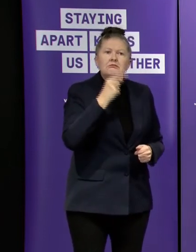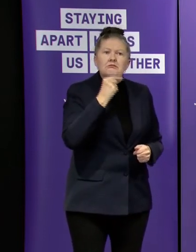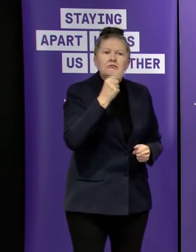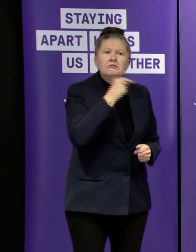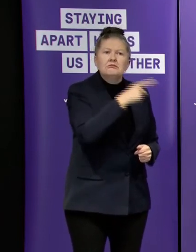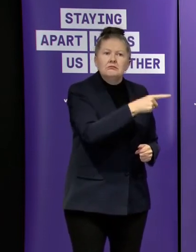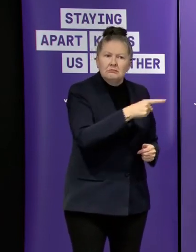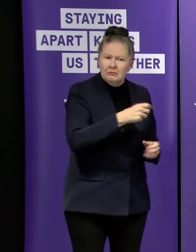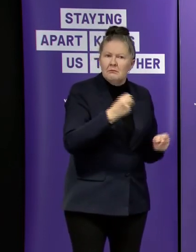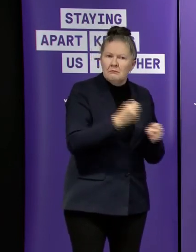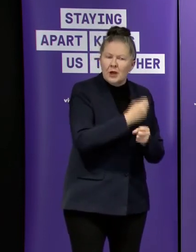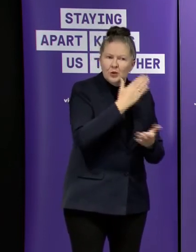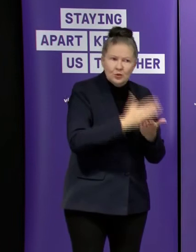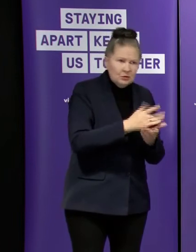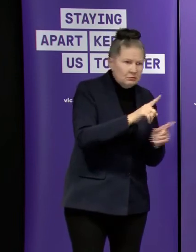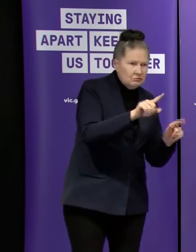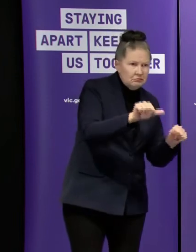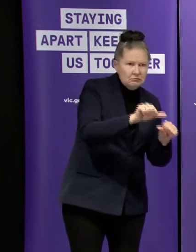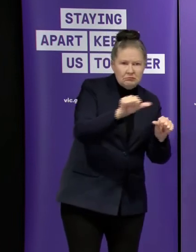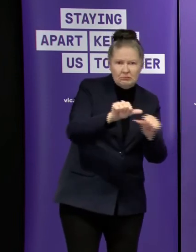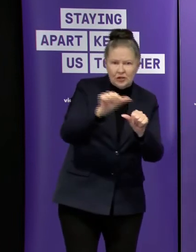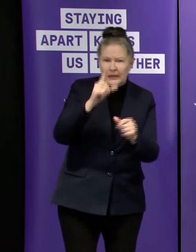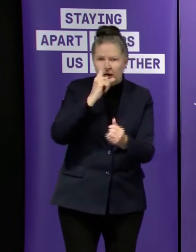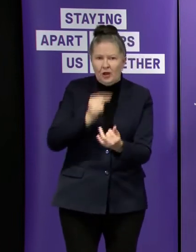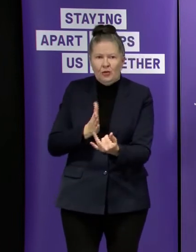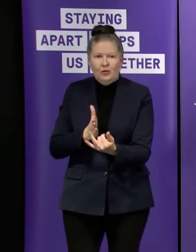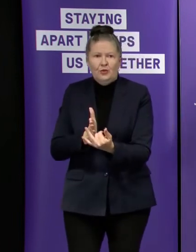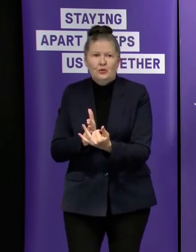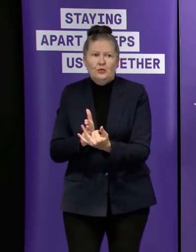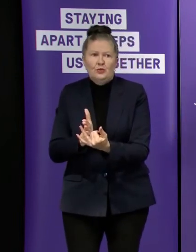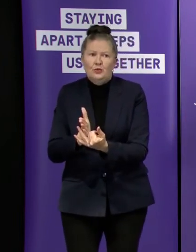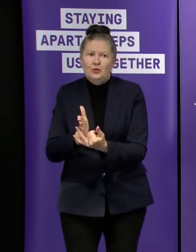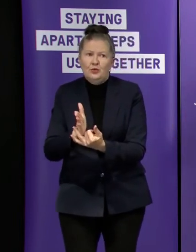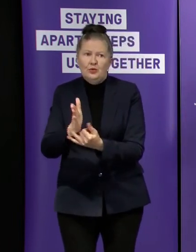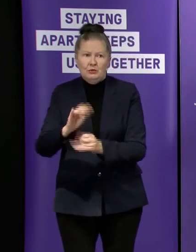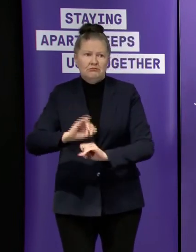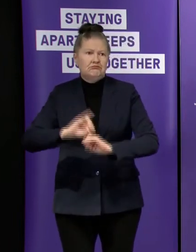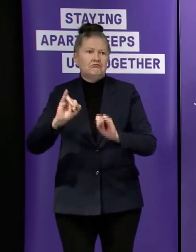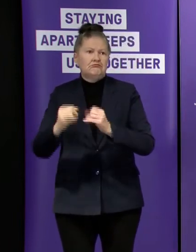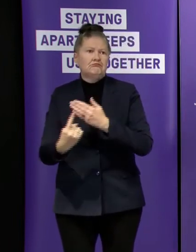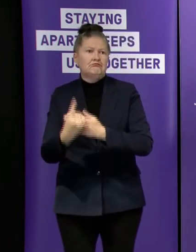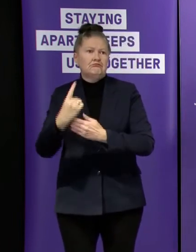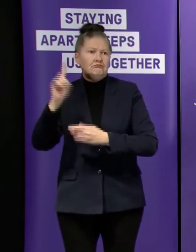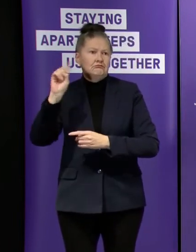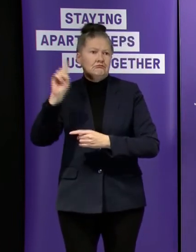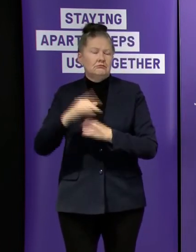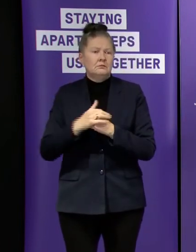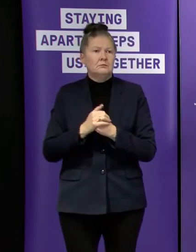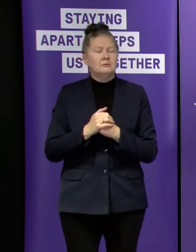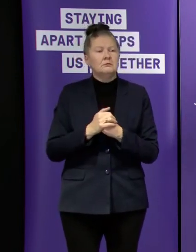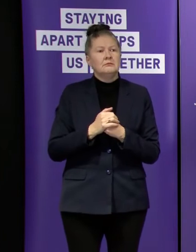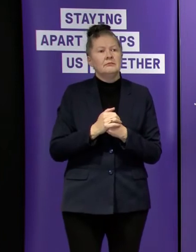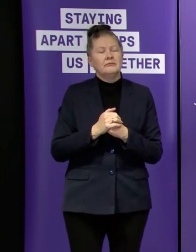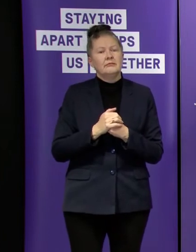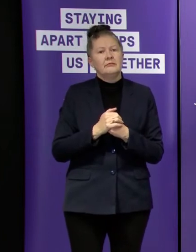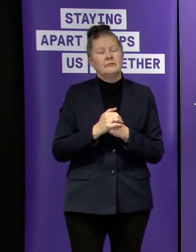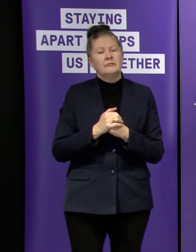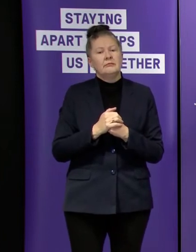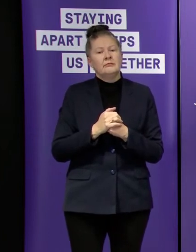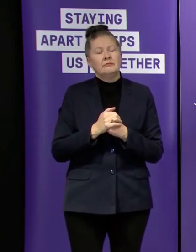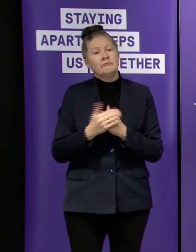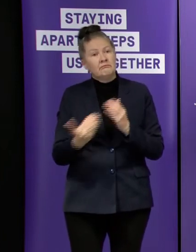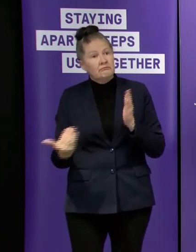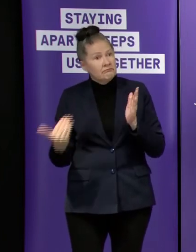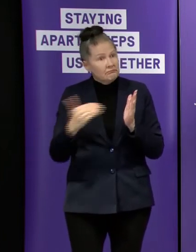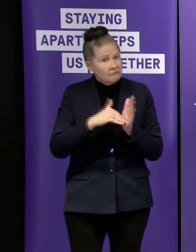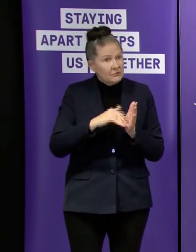everybody gets the best opportunity to make it through to the other side of this event additionally we are going to invest